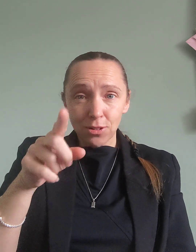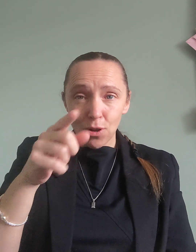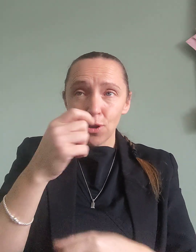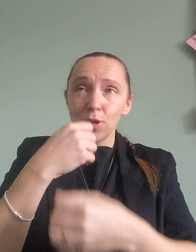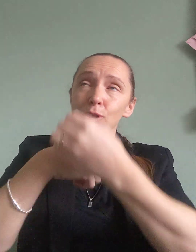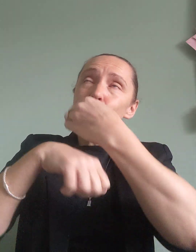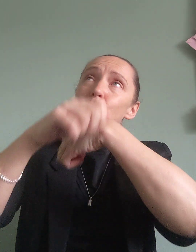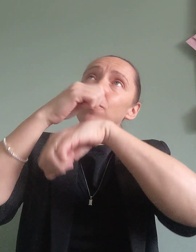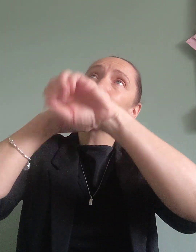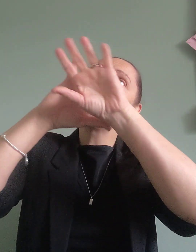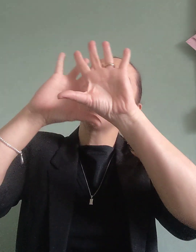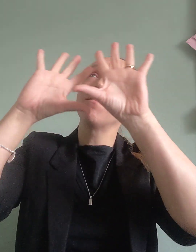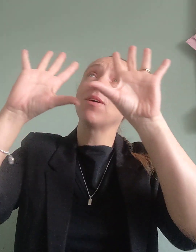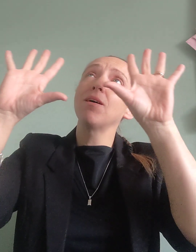saw you in heaven?